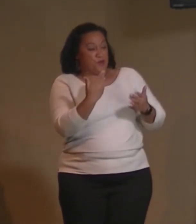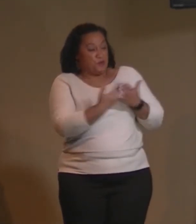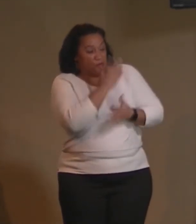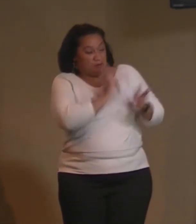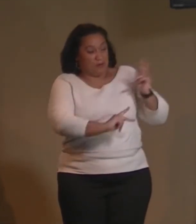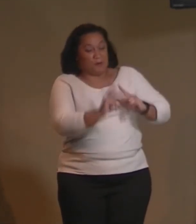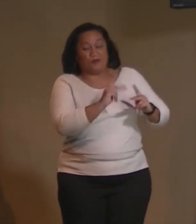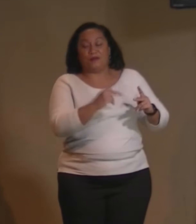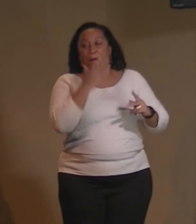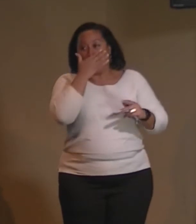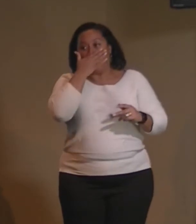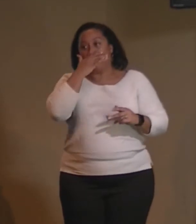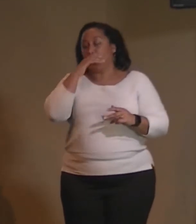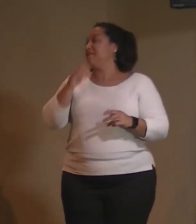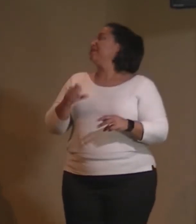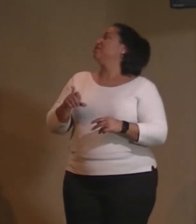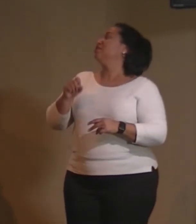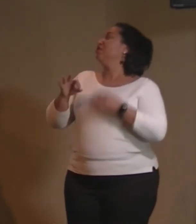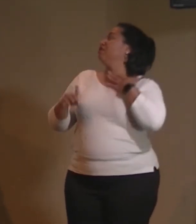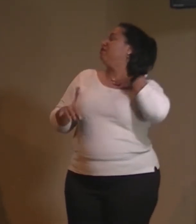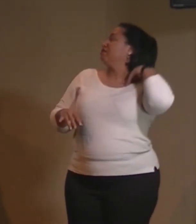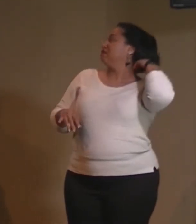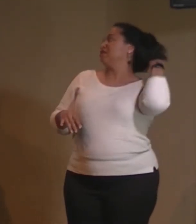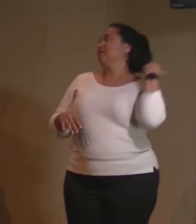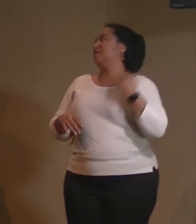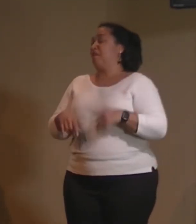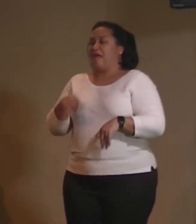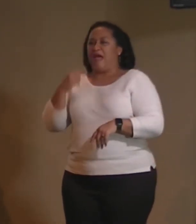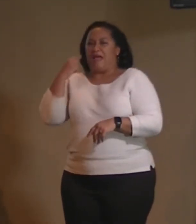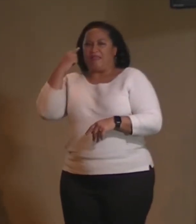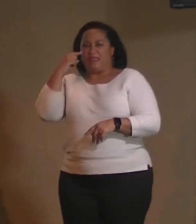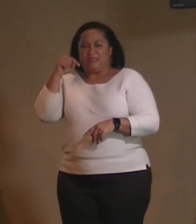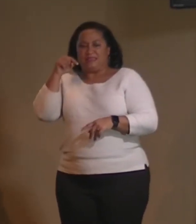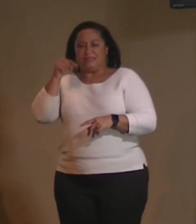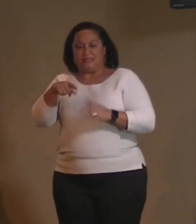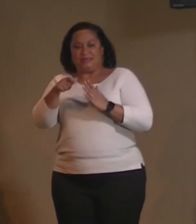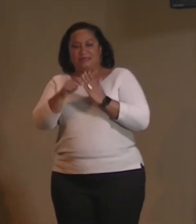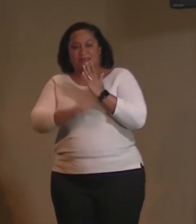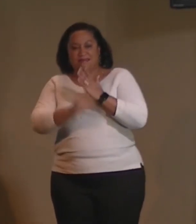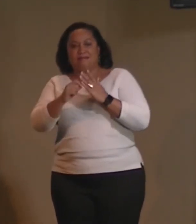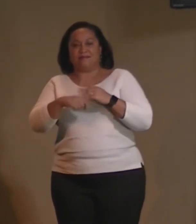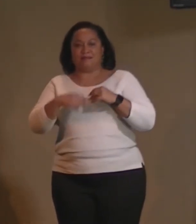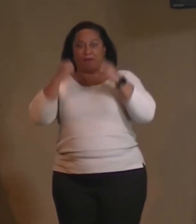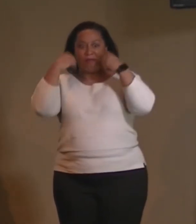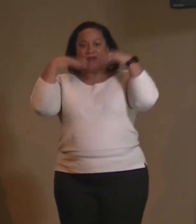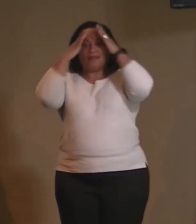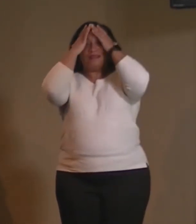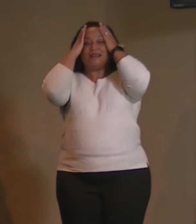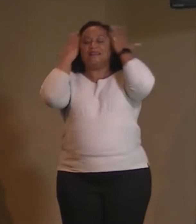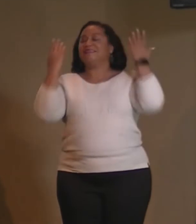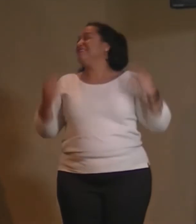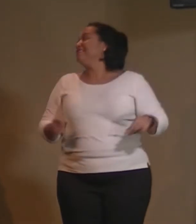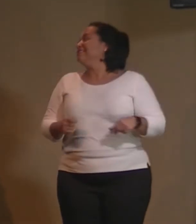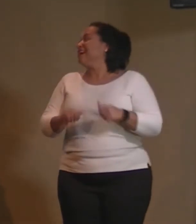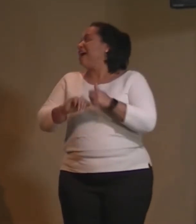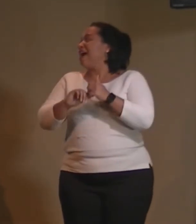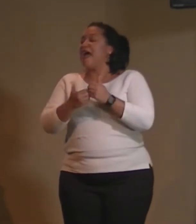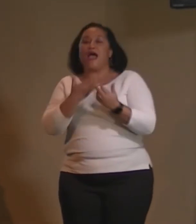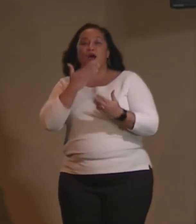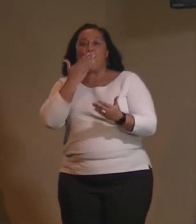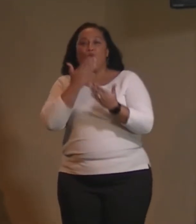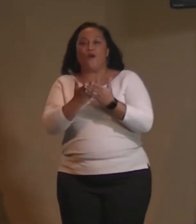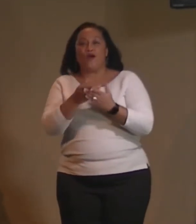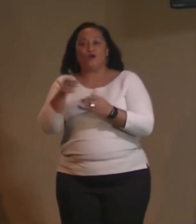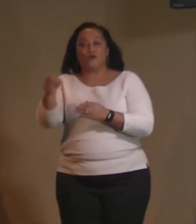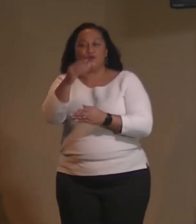So, if I'm not mistaken, it's this issue. And one of the things that they mention in there, there's an article in there that says, how well do you know your body?